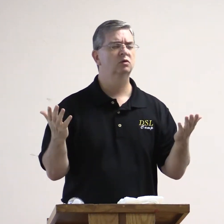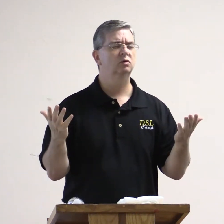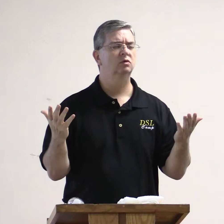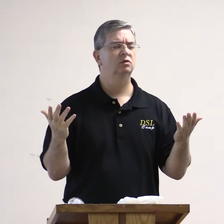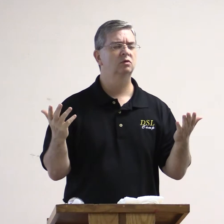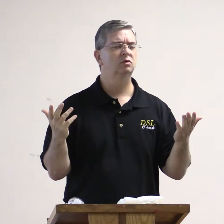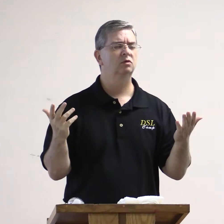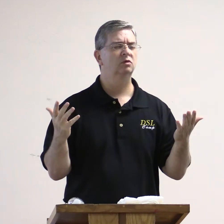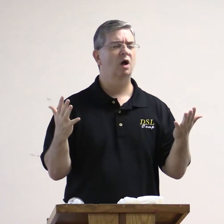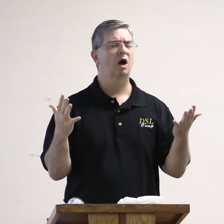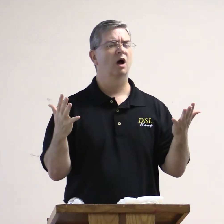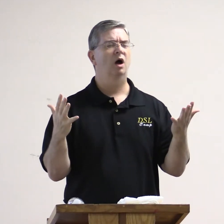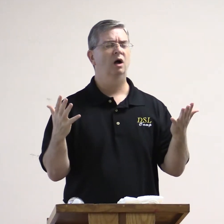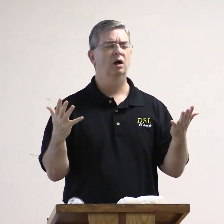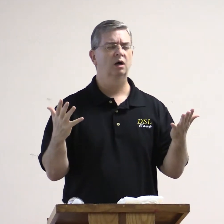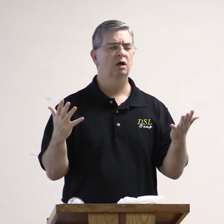After we die, what are we going to do?